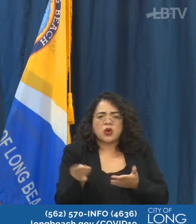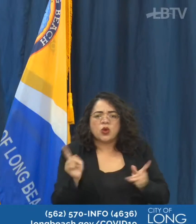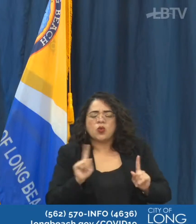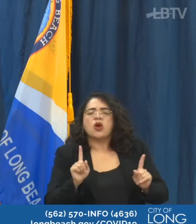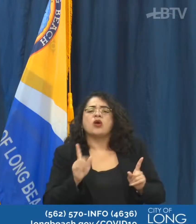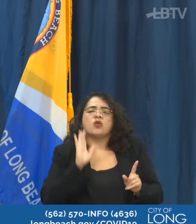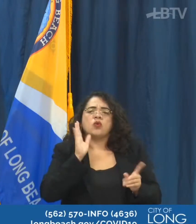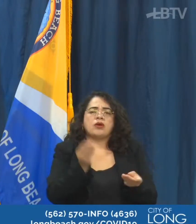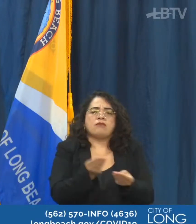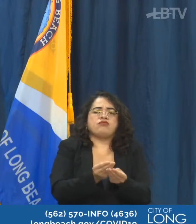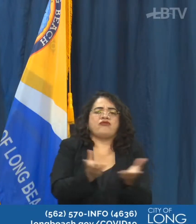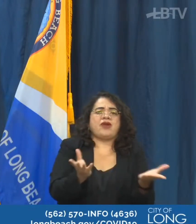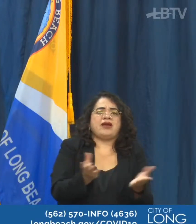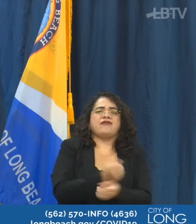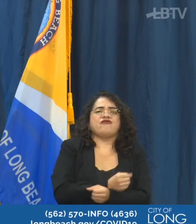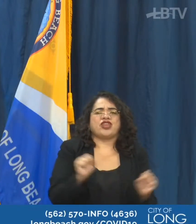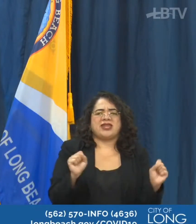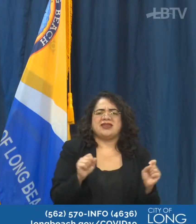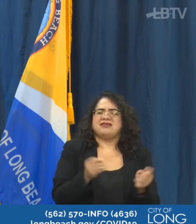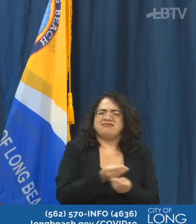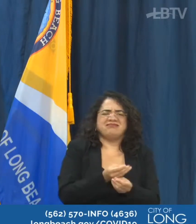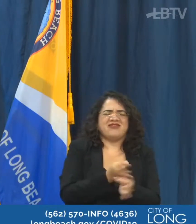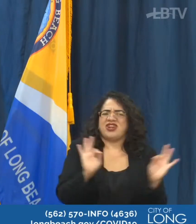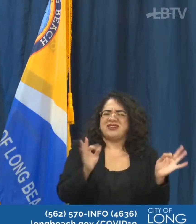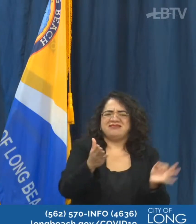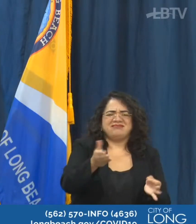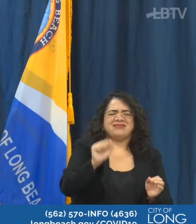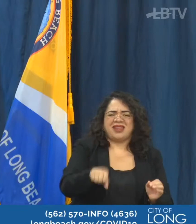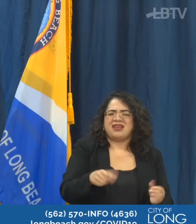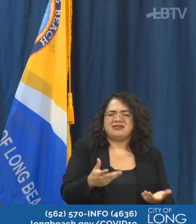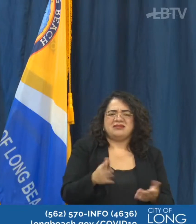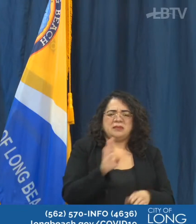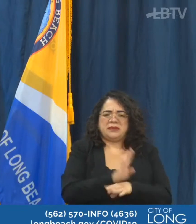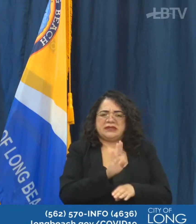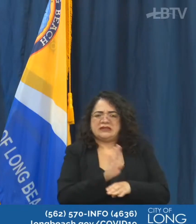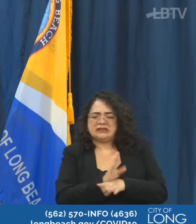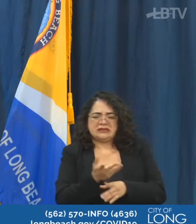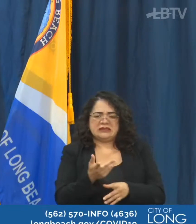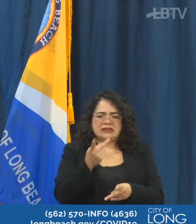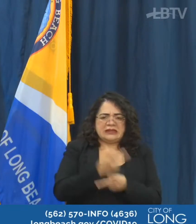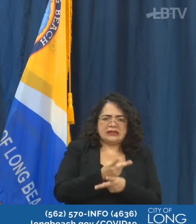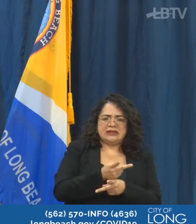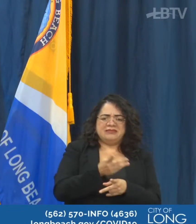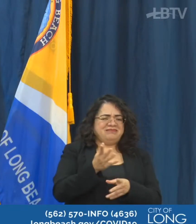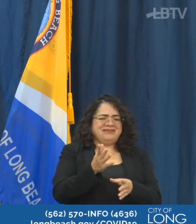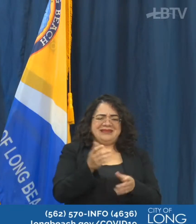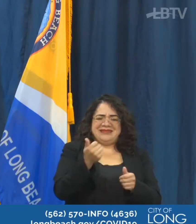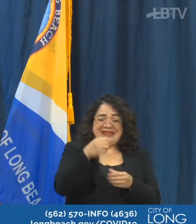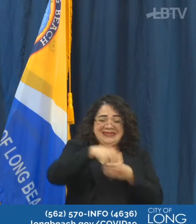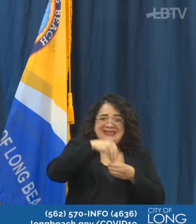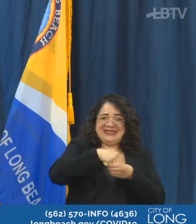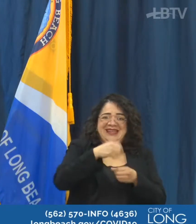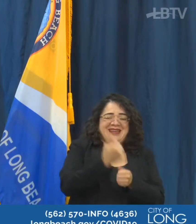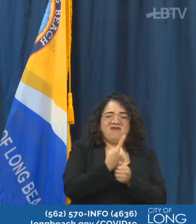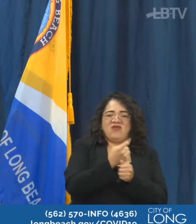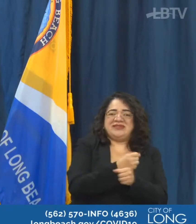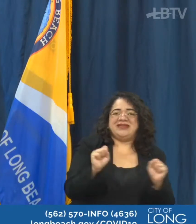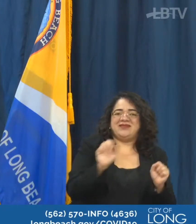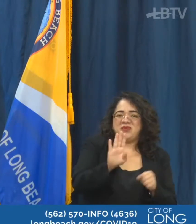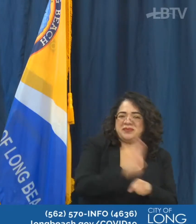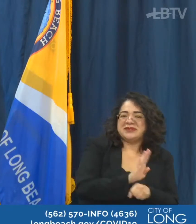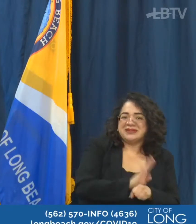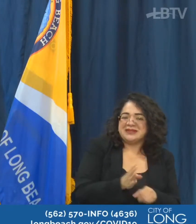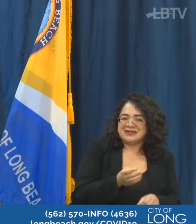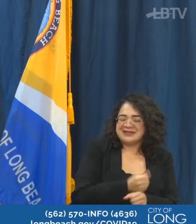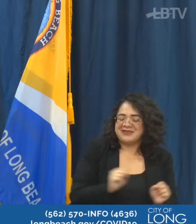provide those for free if you are a business for your employees to keep them safe. And then both